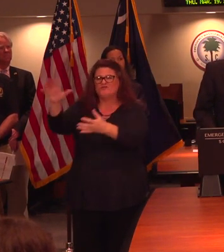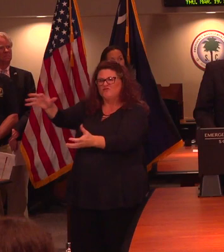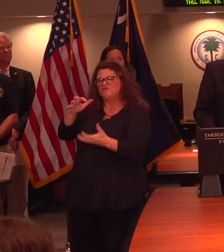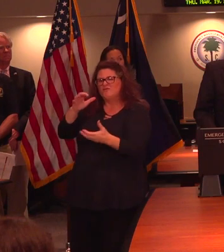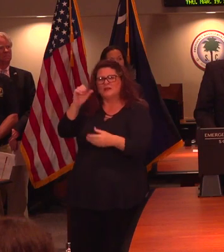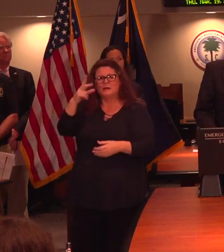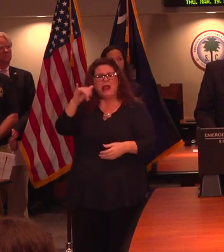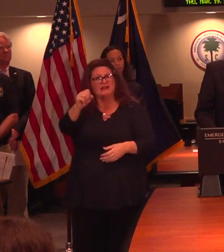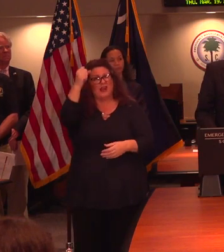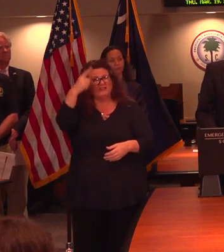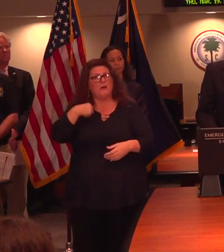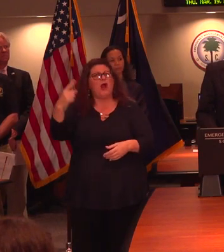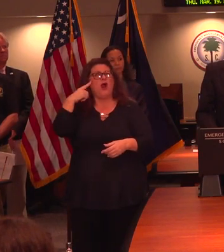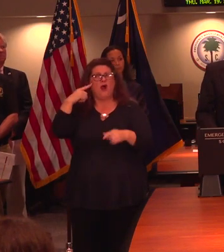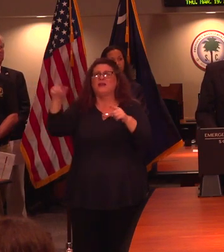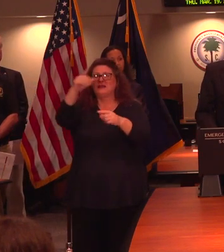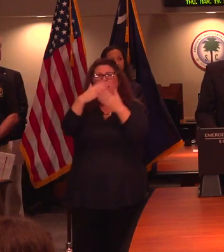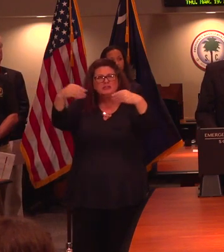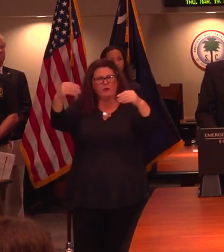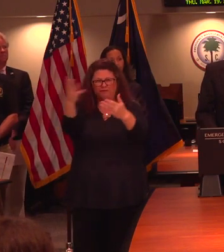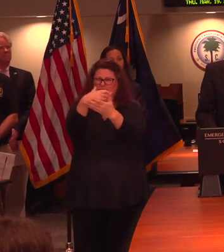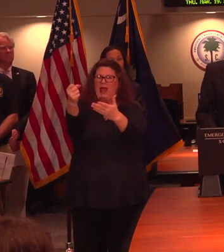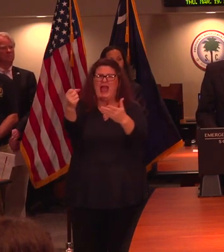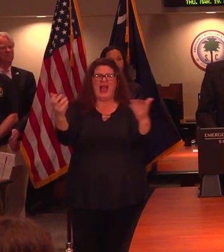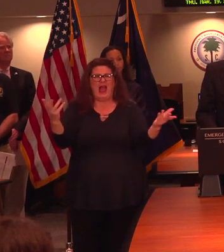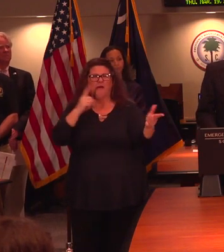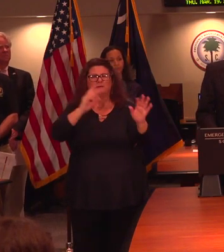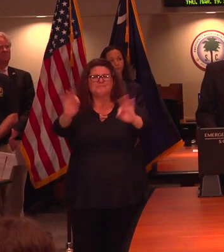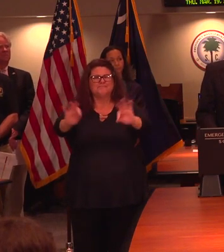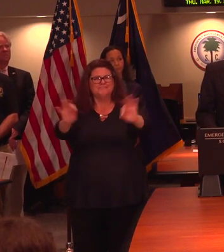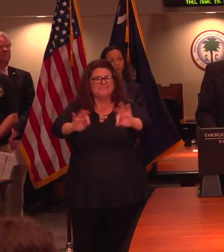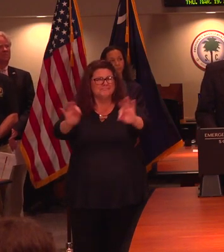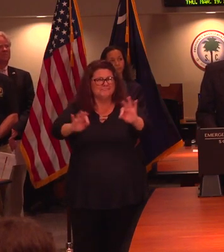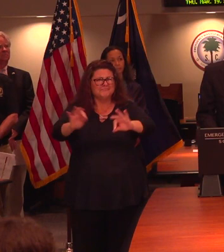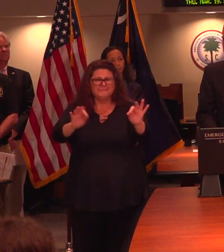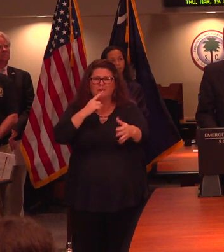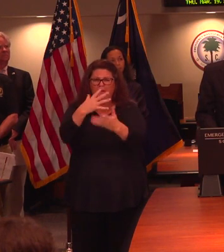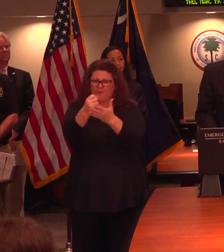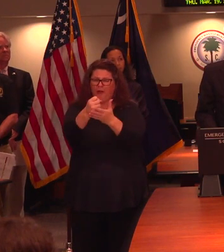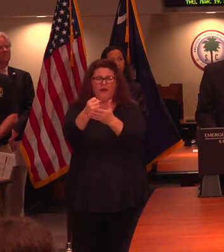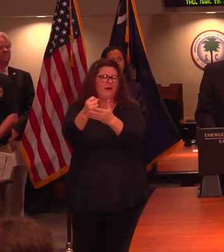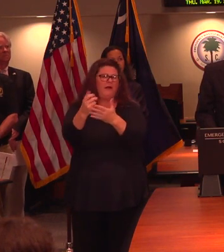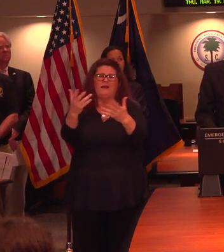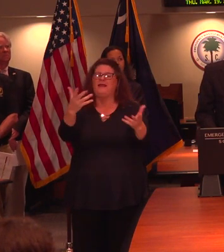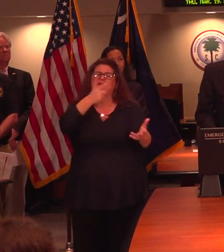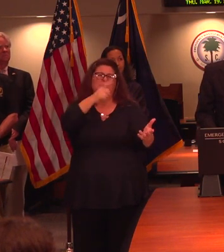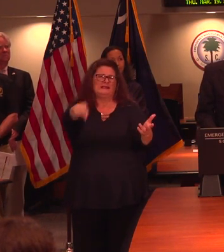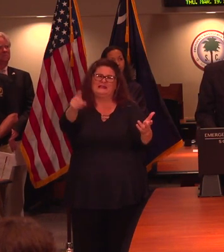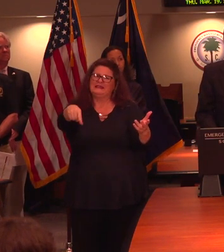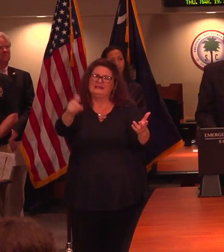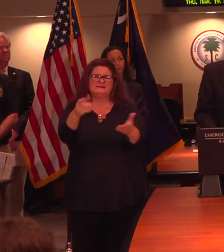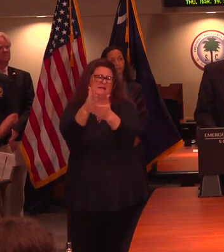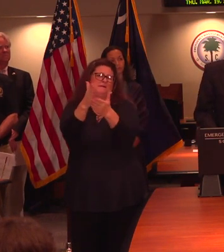reports of stores running out of just that run-of-the-mill things, routine things. It's not necessary to hoard supplies.